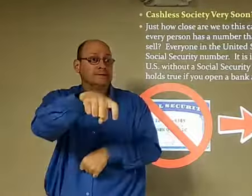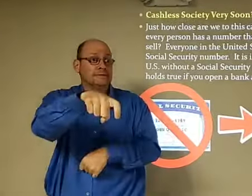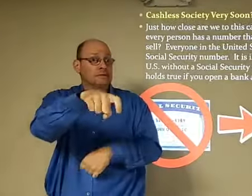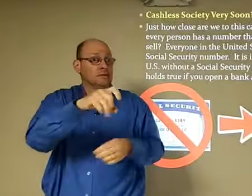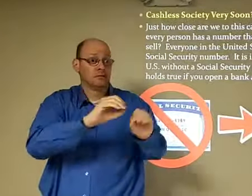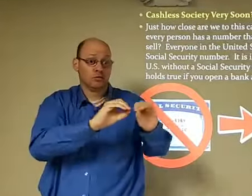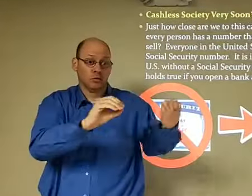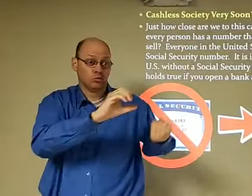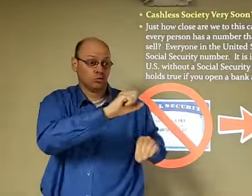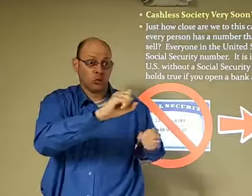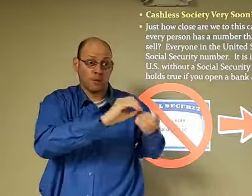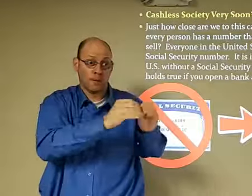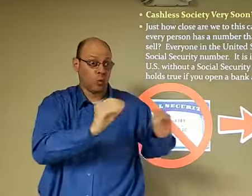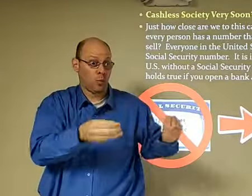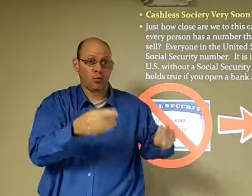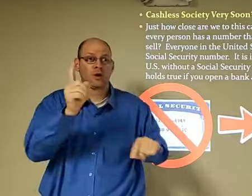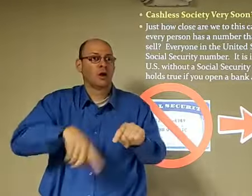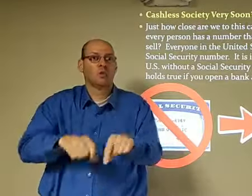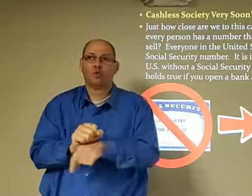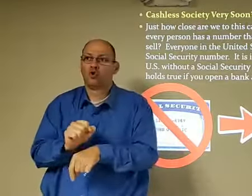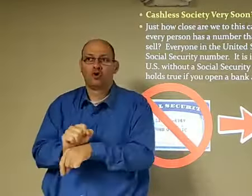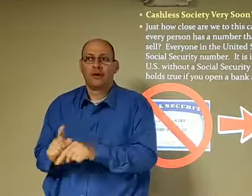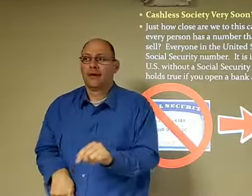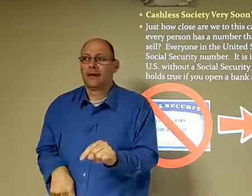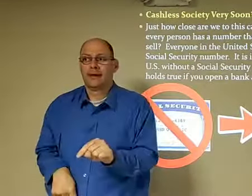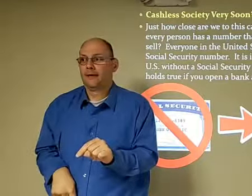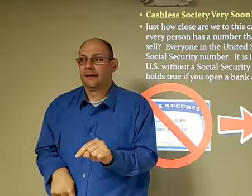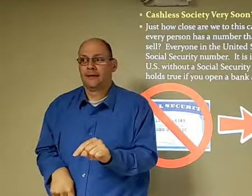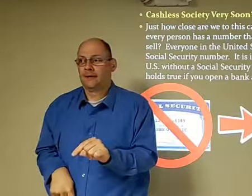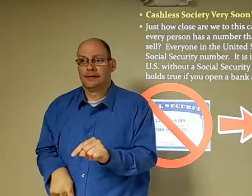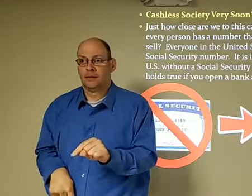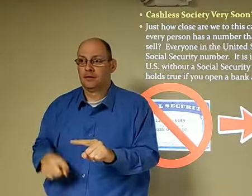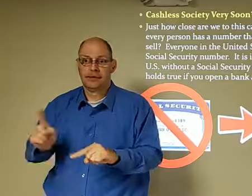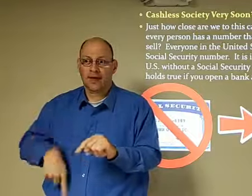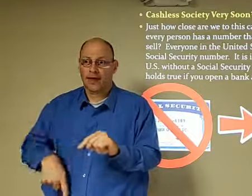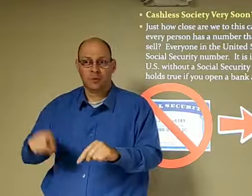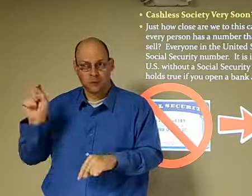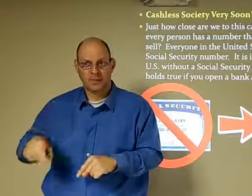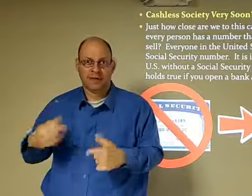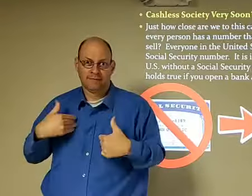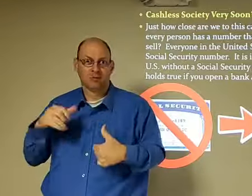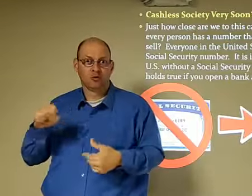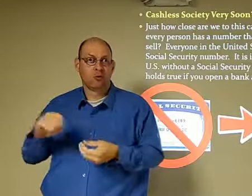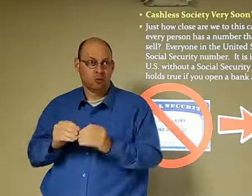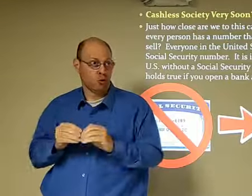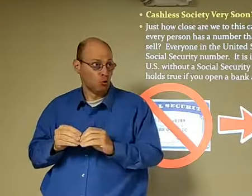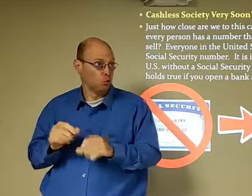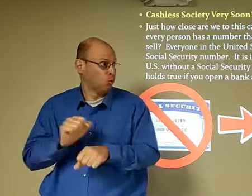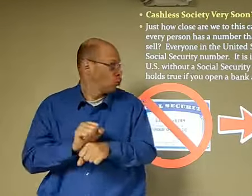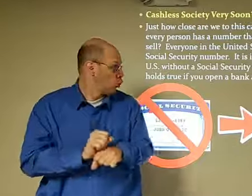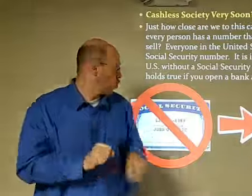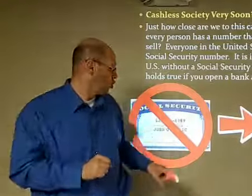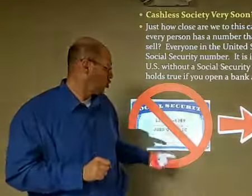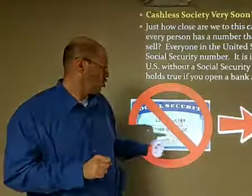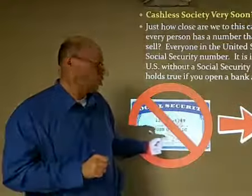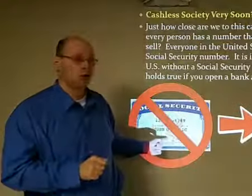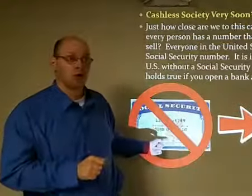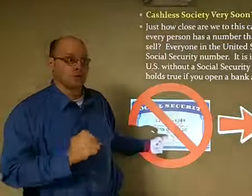You have to have a social security number to be able to work. If you don't have a social security number, you're not allowed to work. You have to have a social security number.